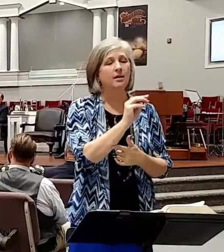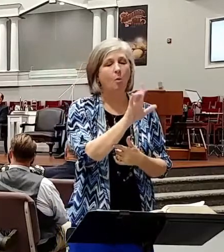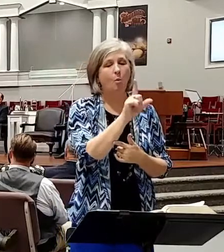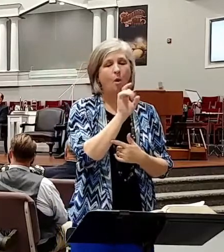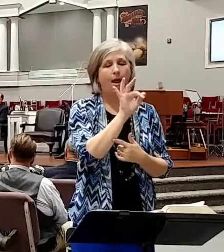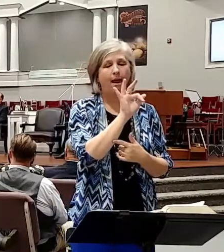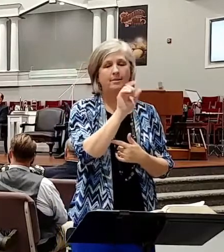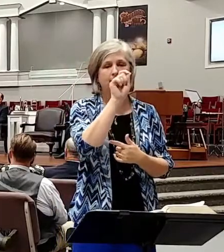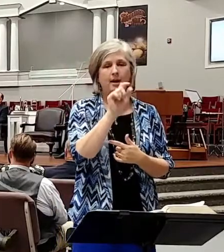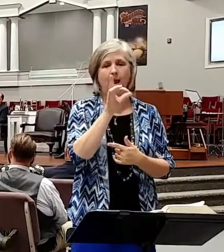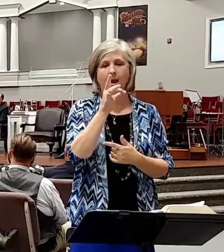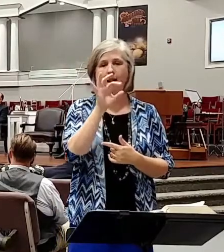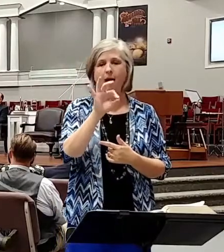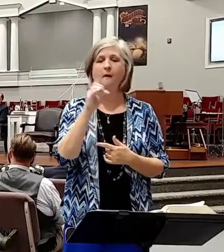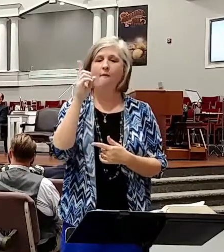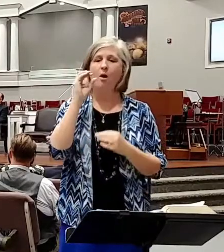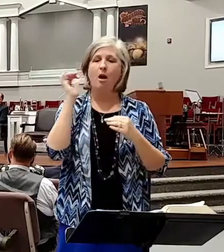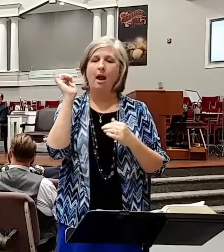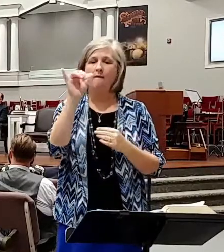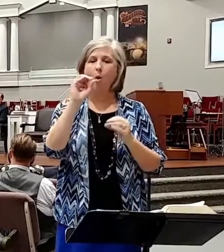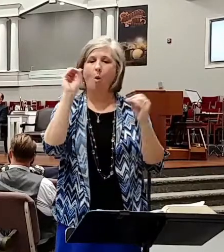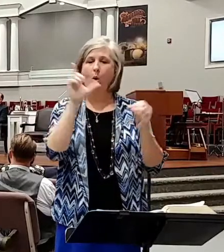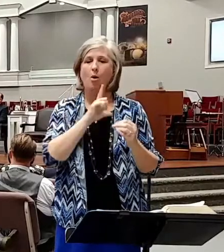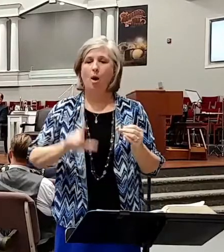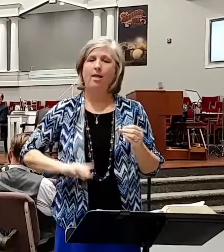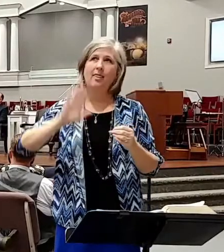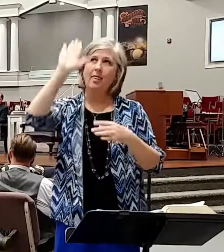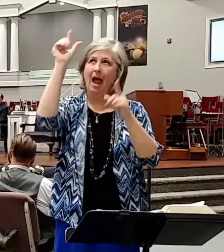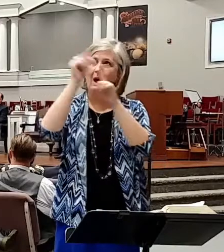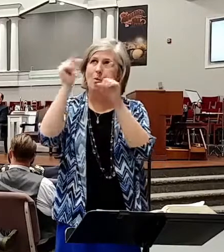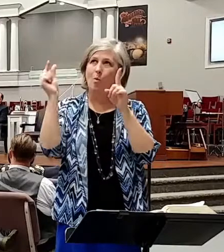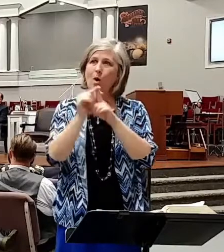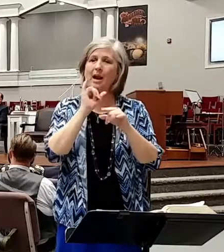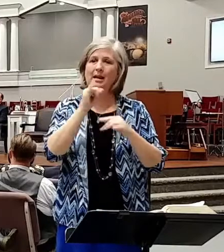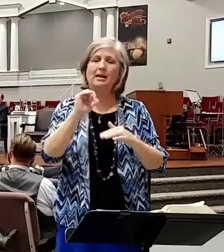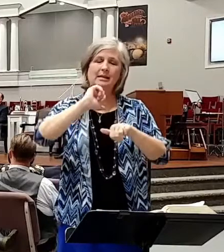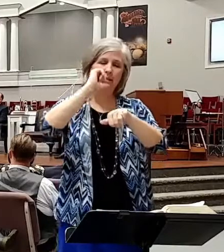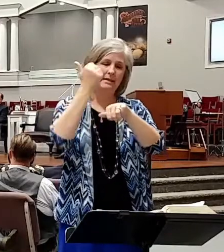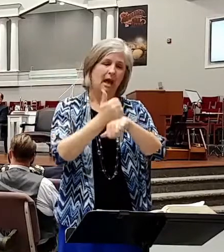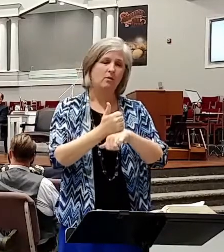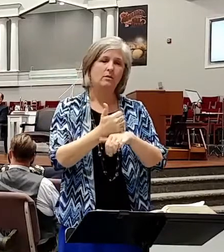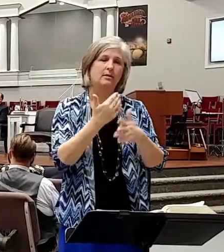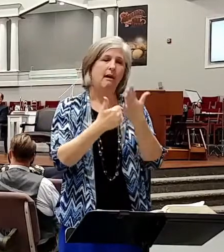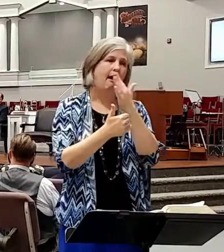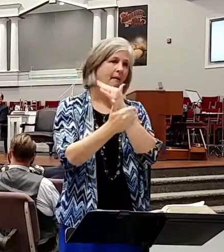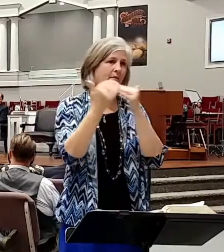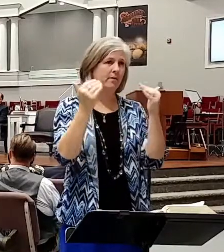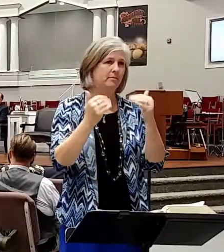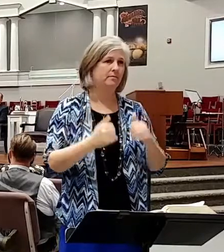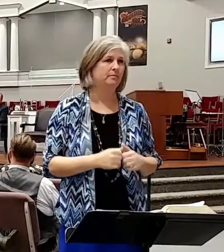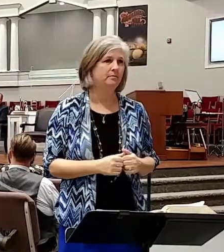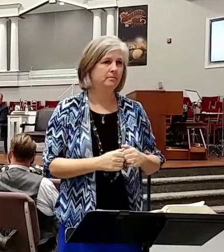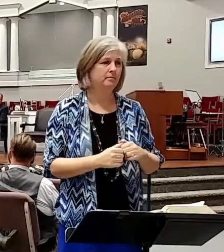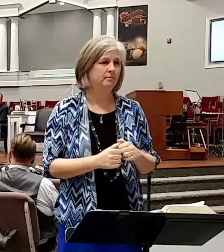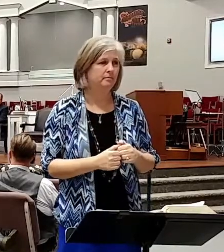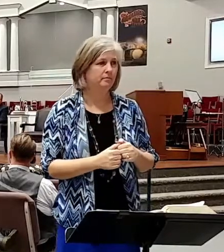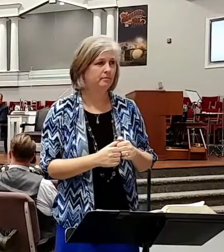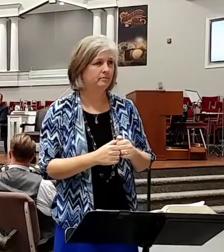89 Forever, O Lord, Thy Word is settled in heaven. Jesus said,